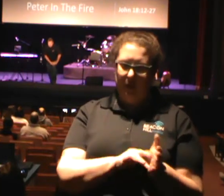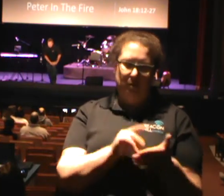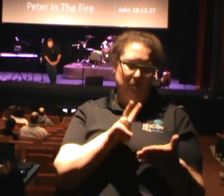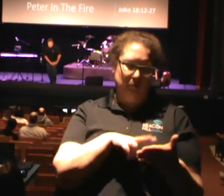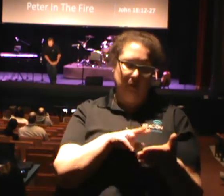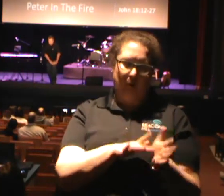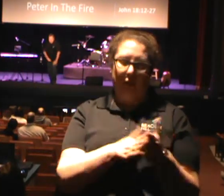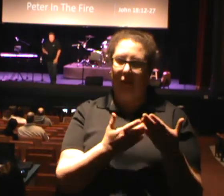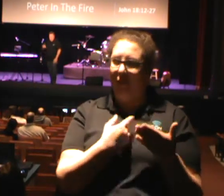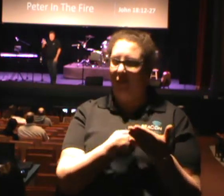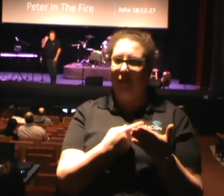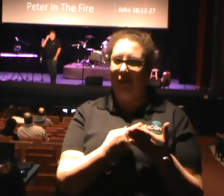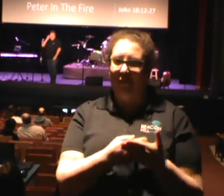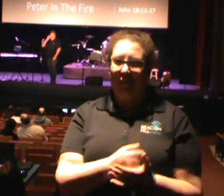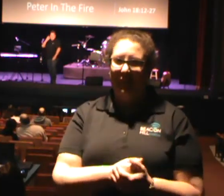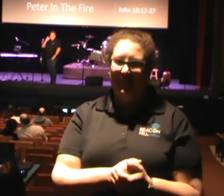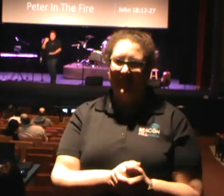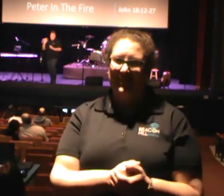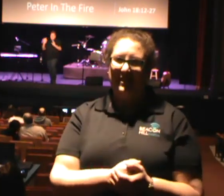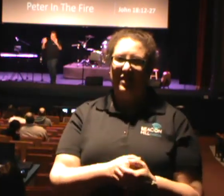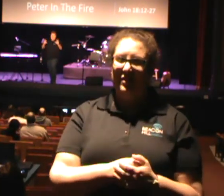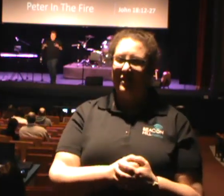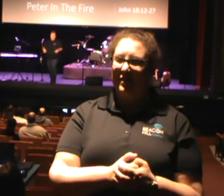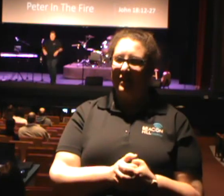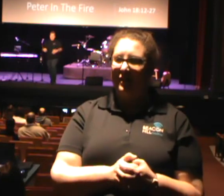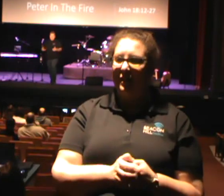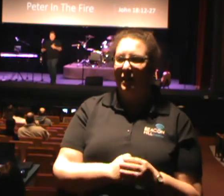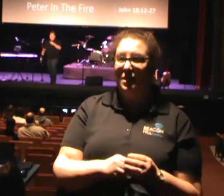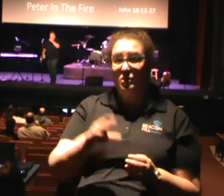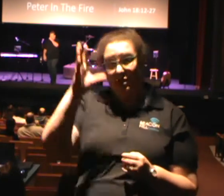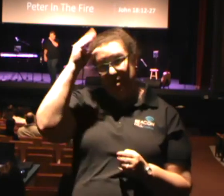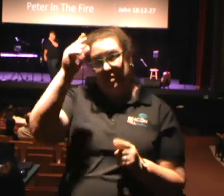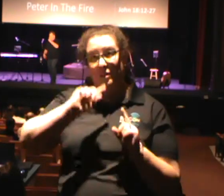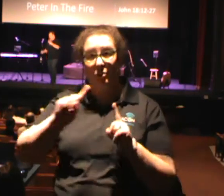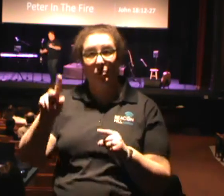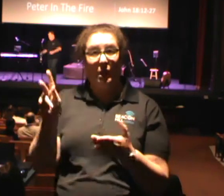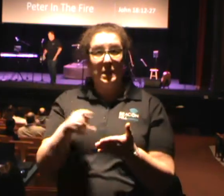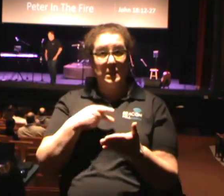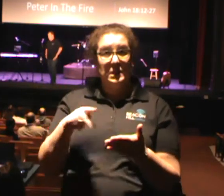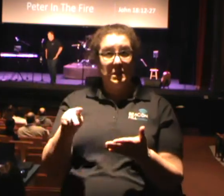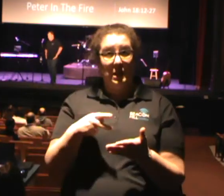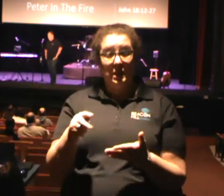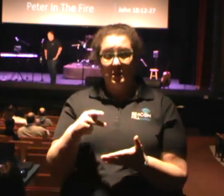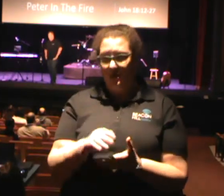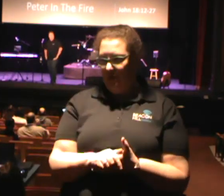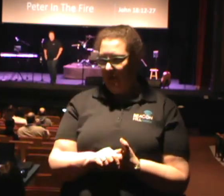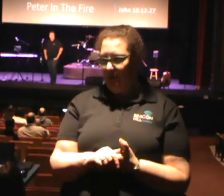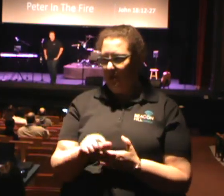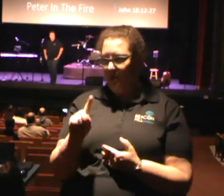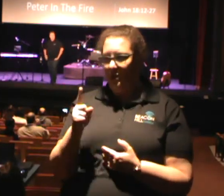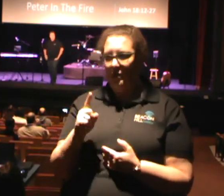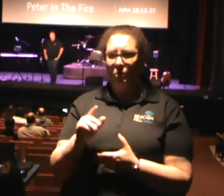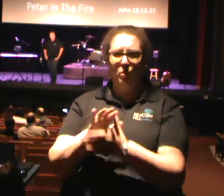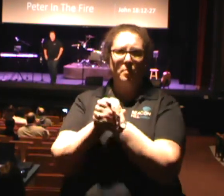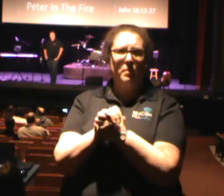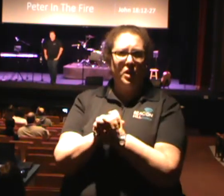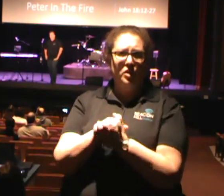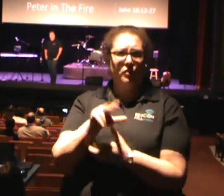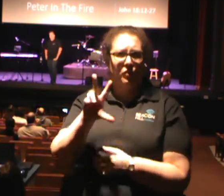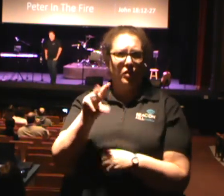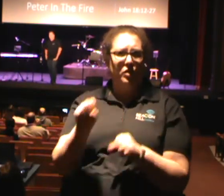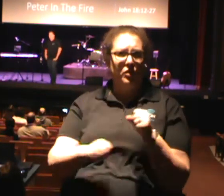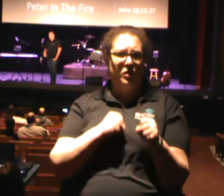So I was in there, and the guys went out dancing, and this one guy, married for like 30 years,